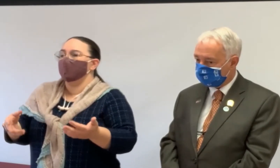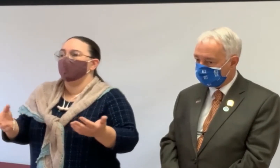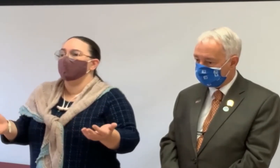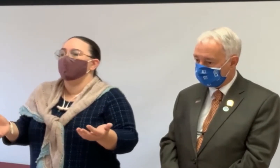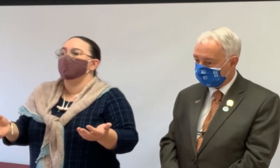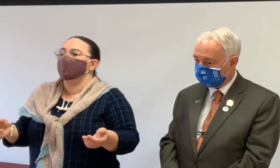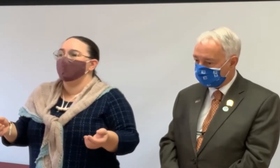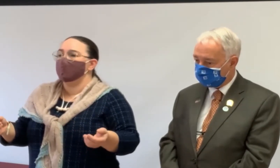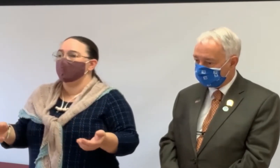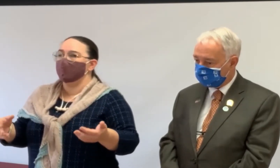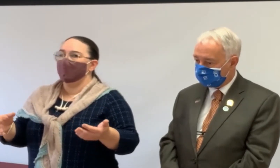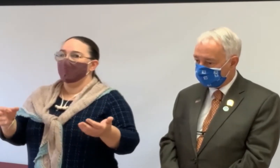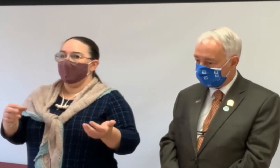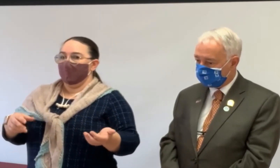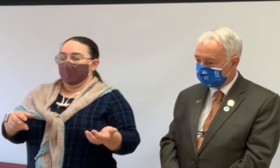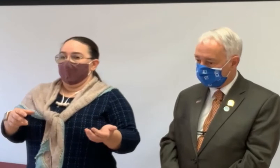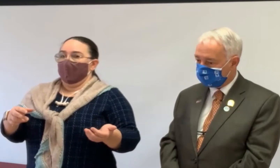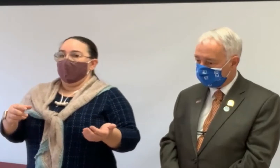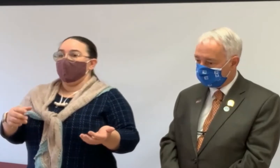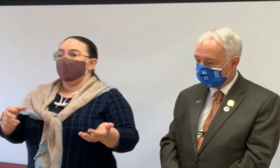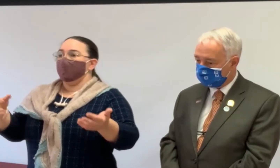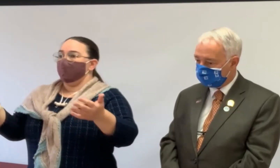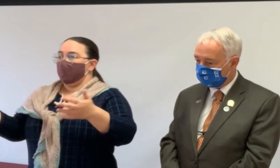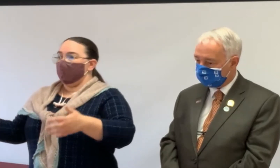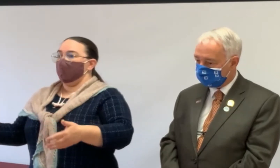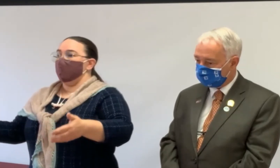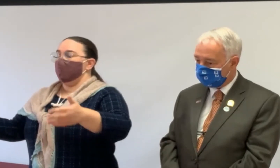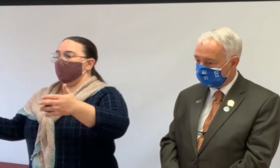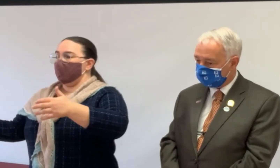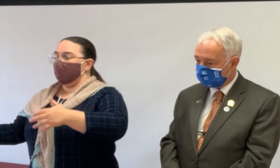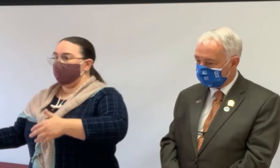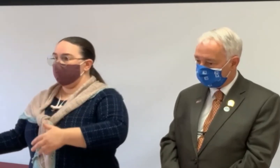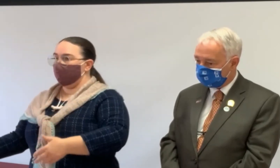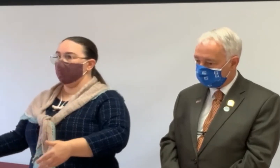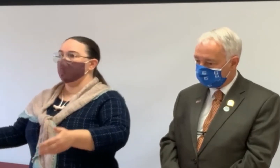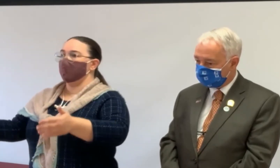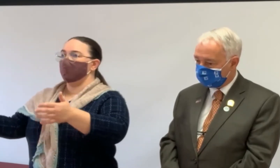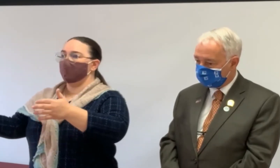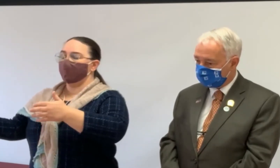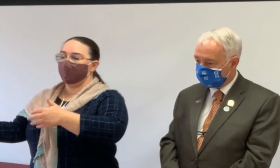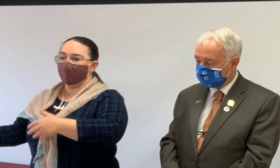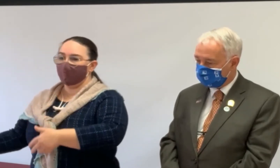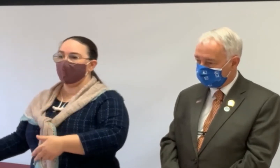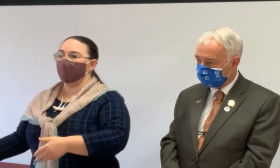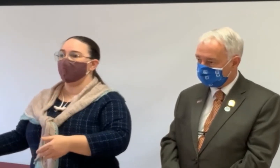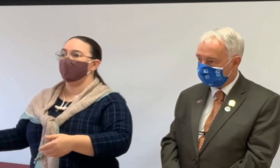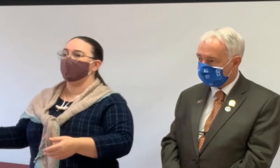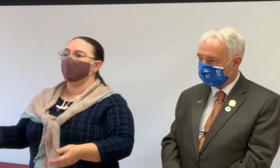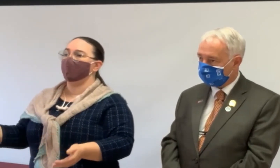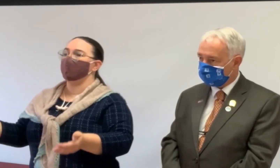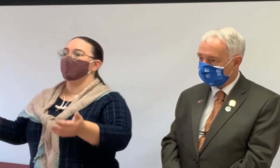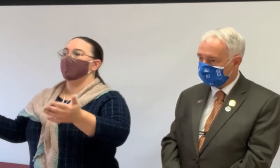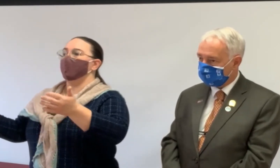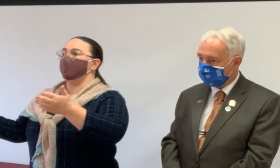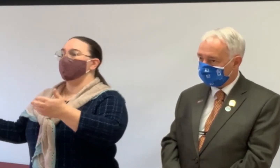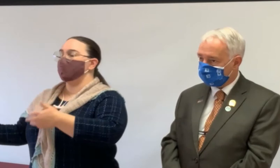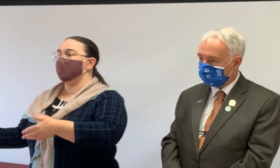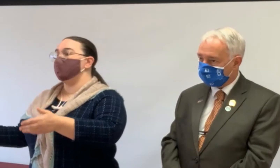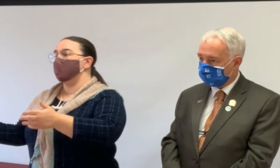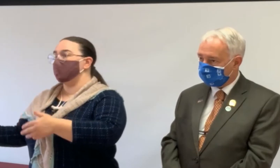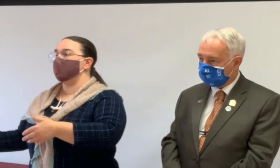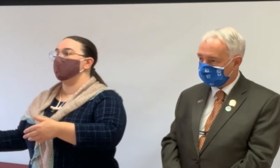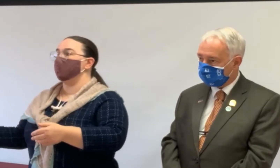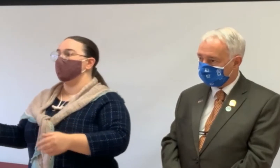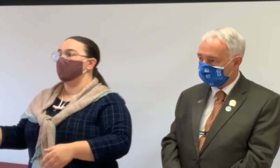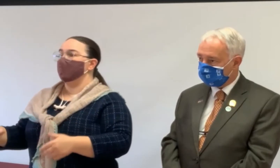know, these things we would call smart devices are used for people who are older or even people who are handicapped and for